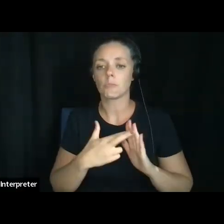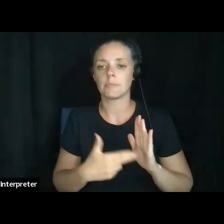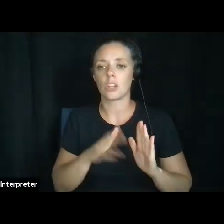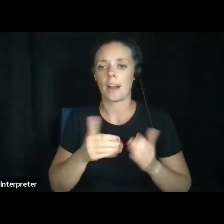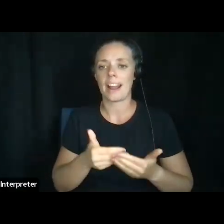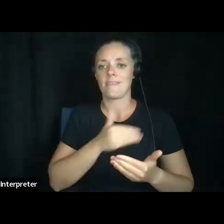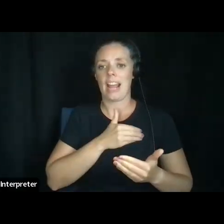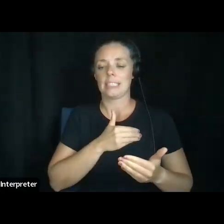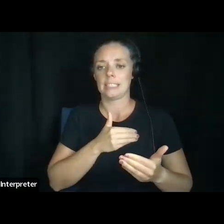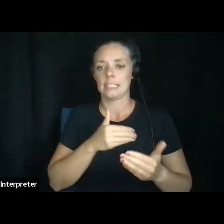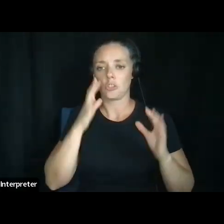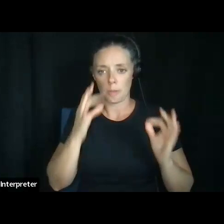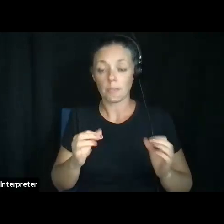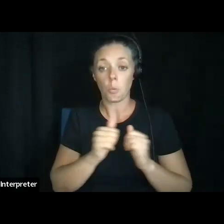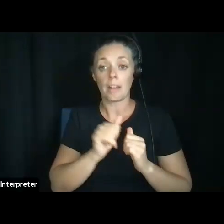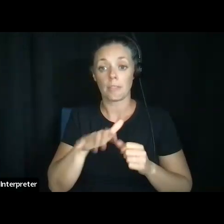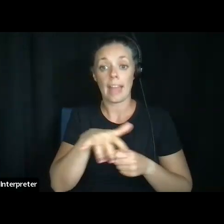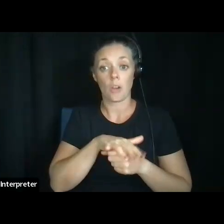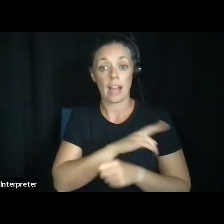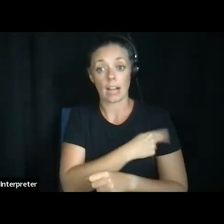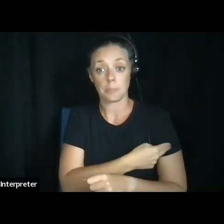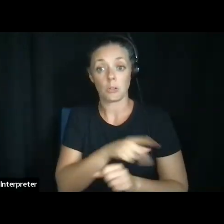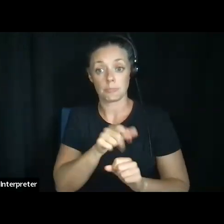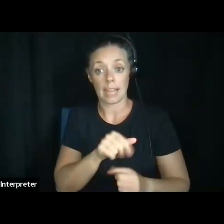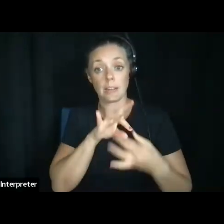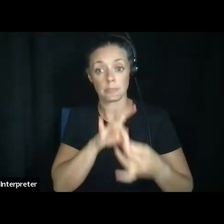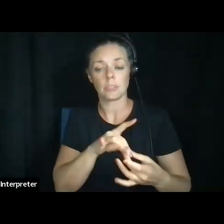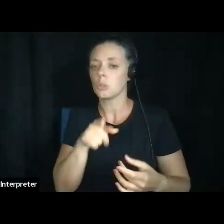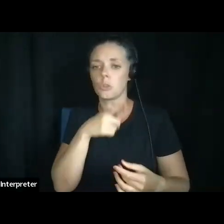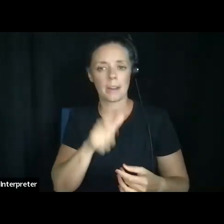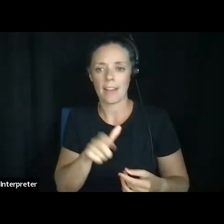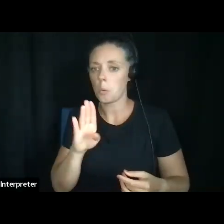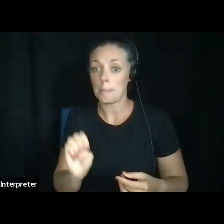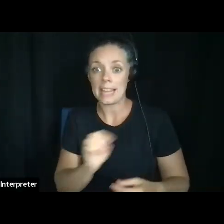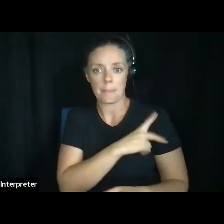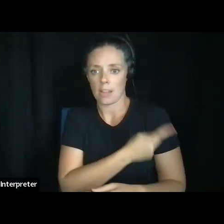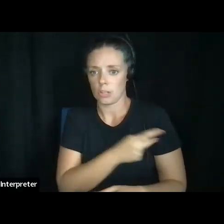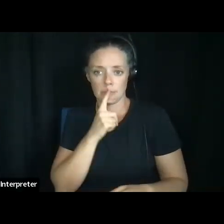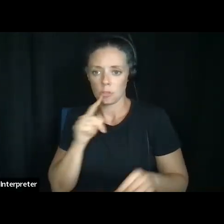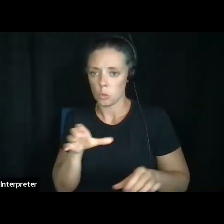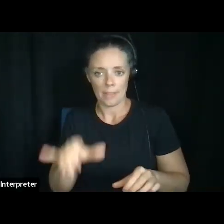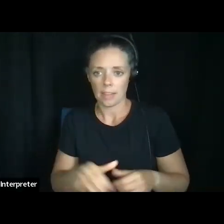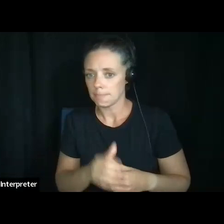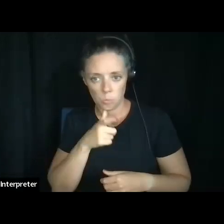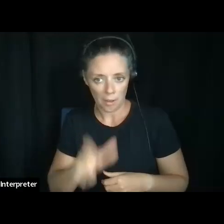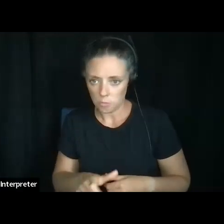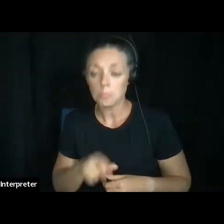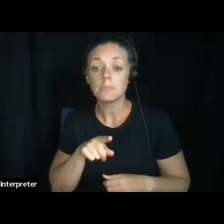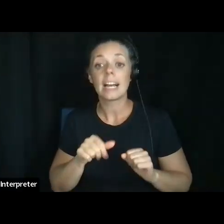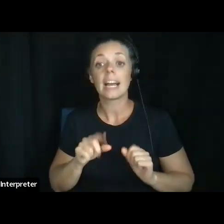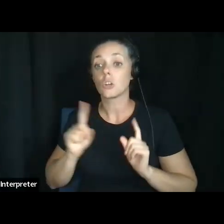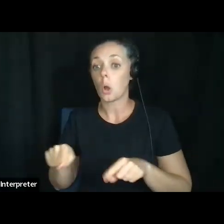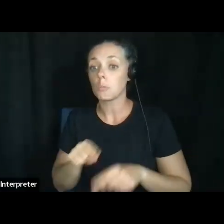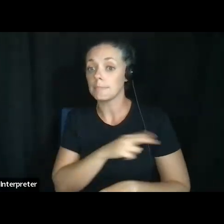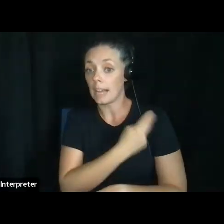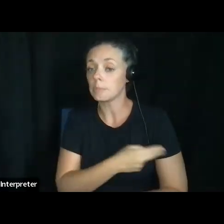directive with your area hospitals. You don't have to be a patient right then to do that. Um, you can go to the hospital